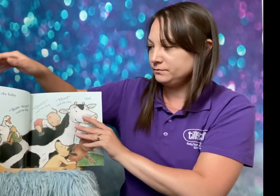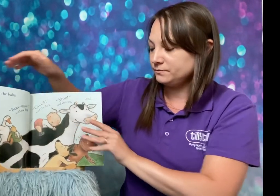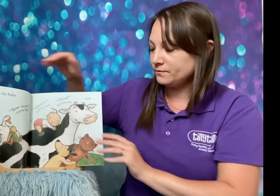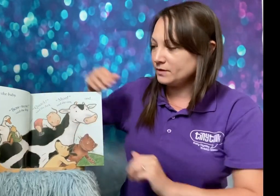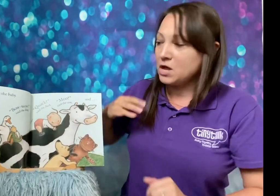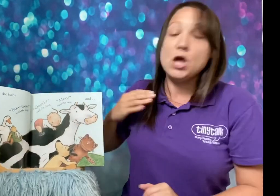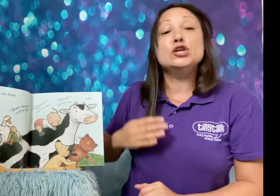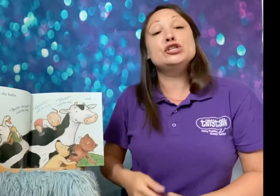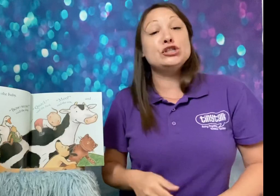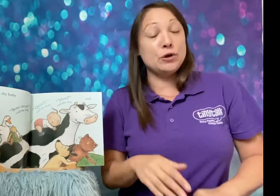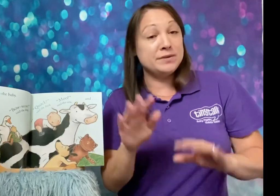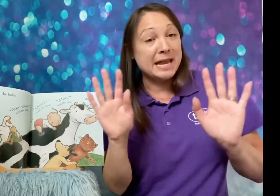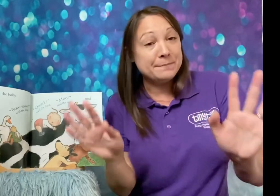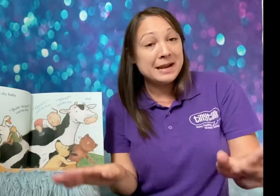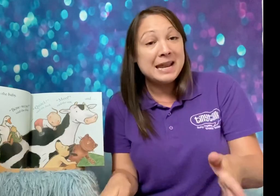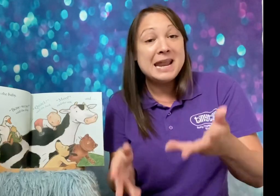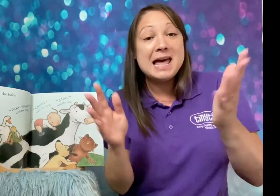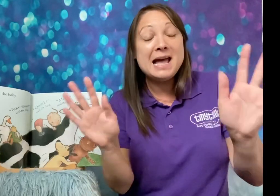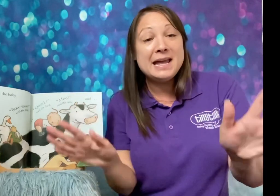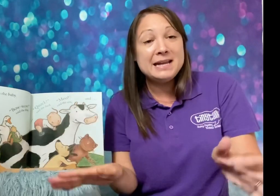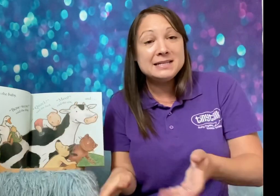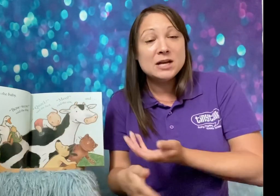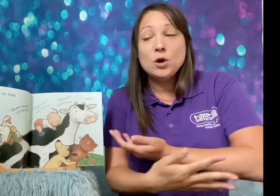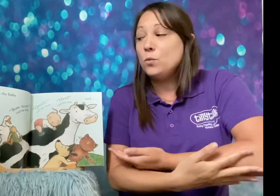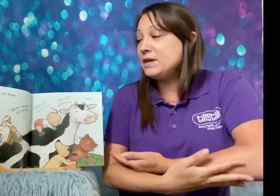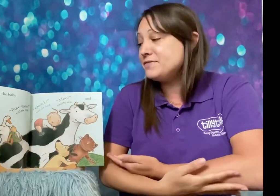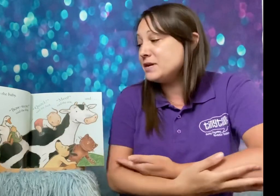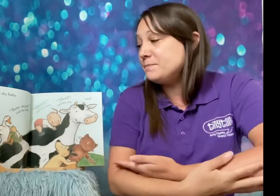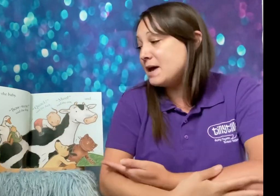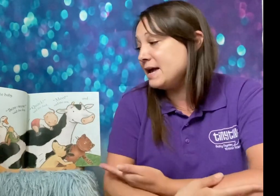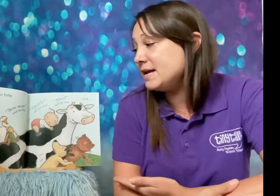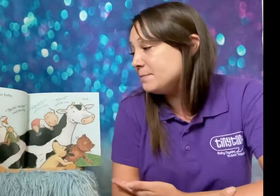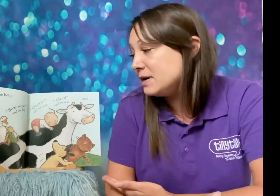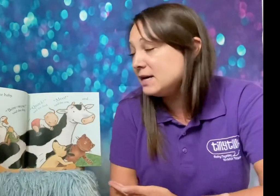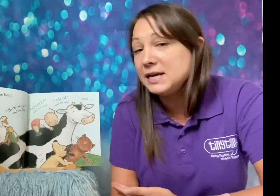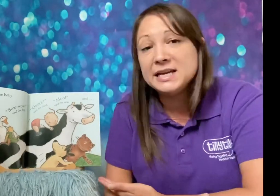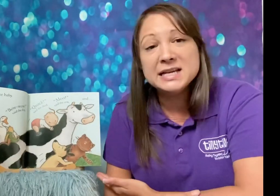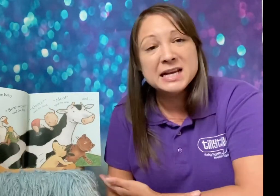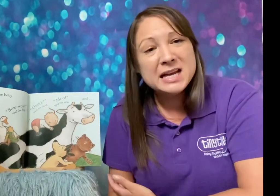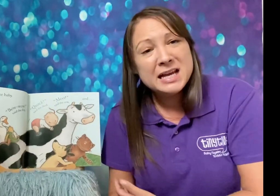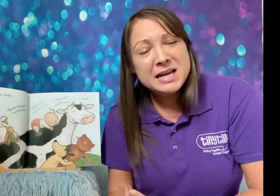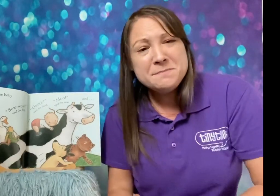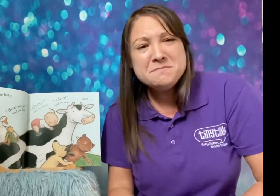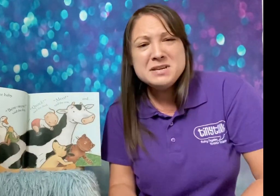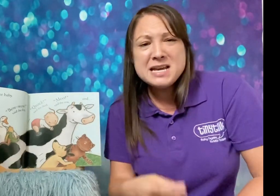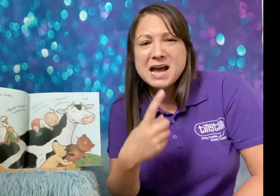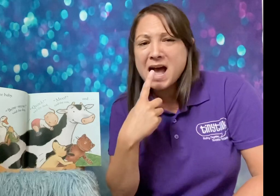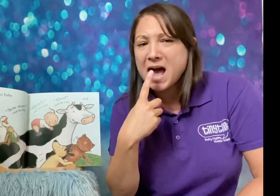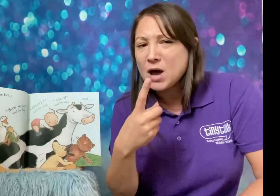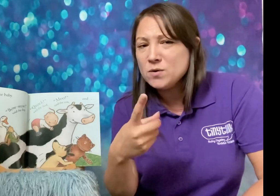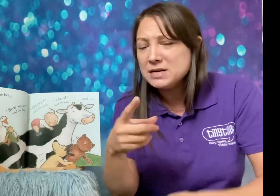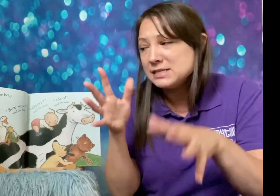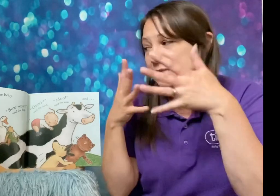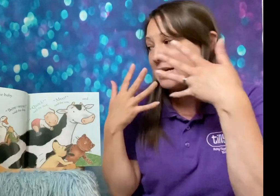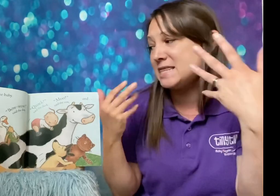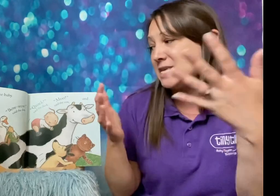So they played with the baby. Meow said the